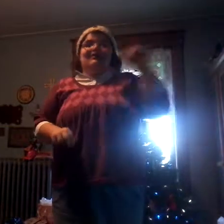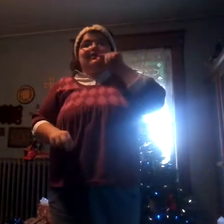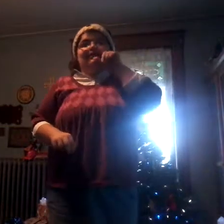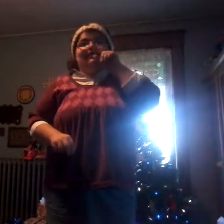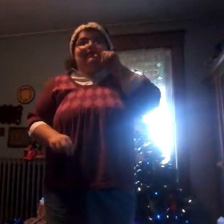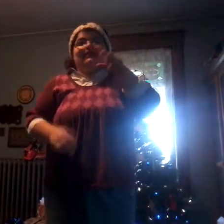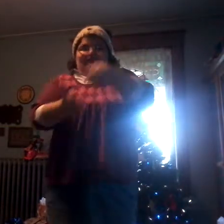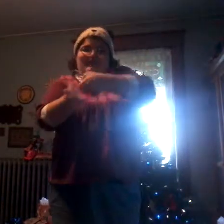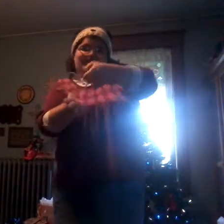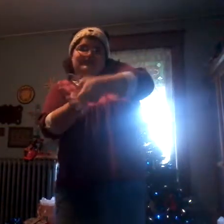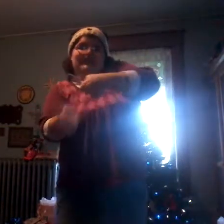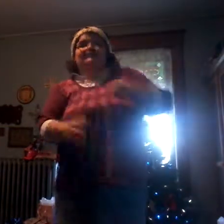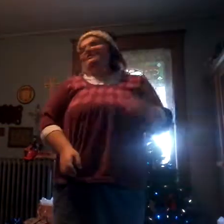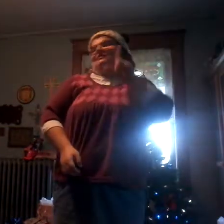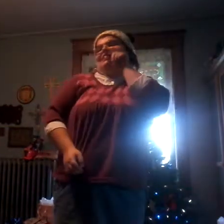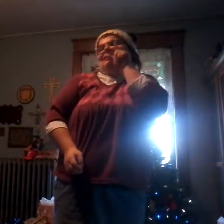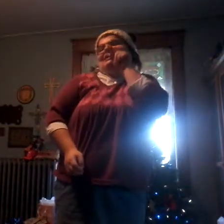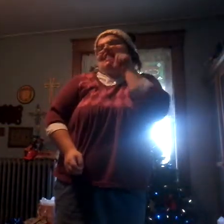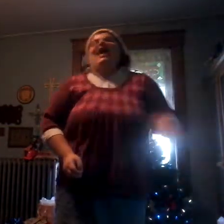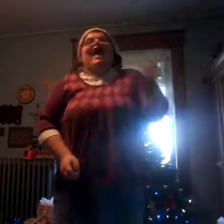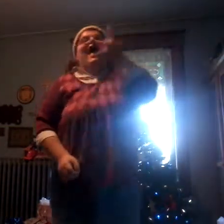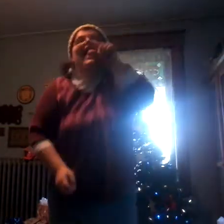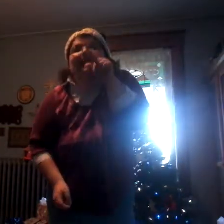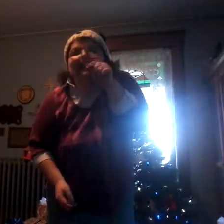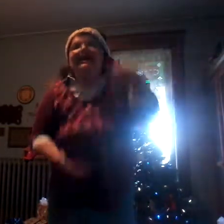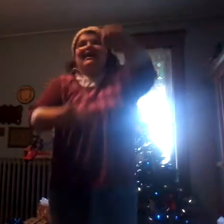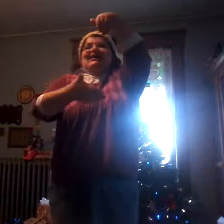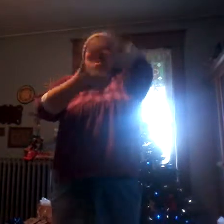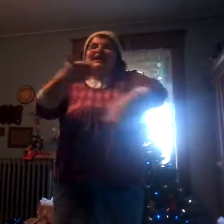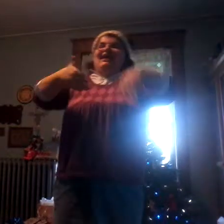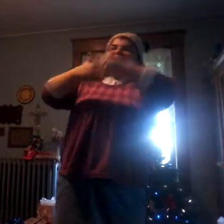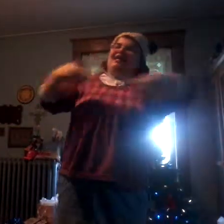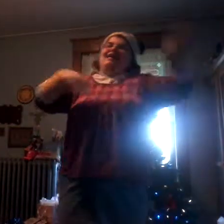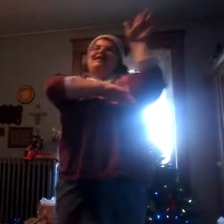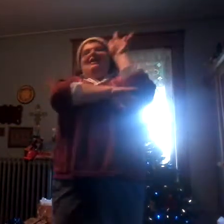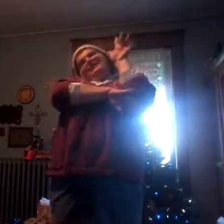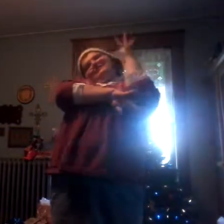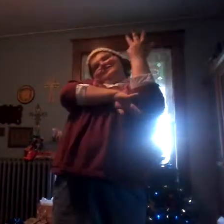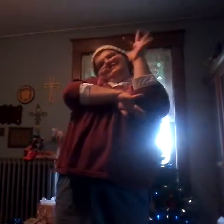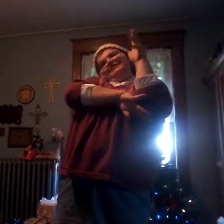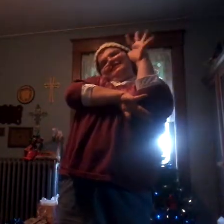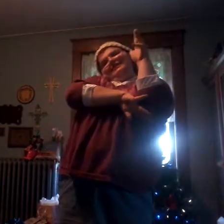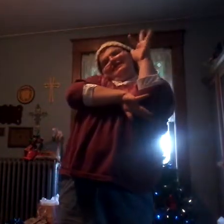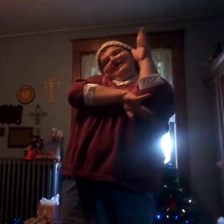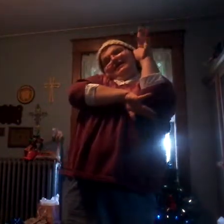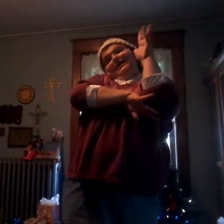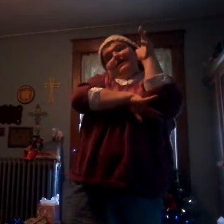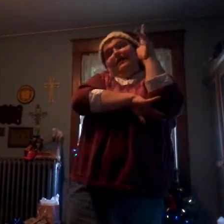birds, three franches, two turtle doves and a partridge in a pear tree. On